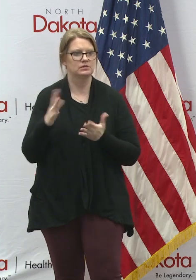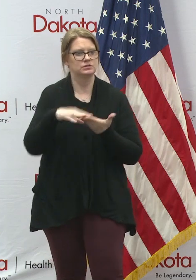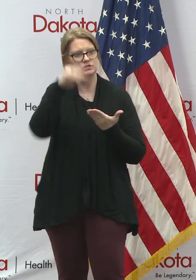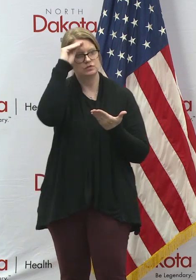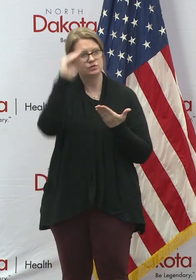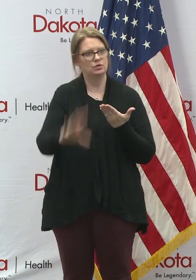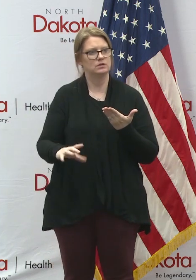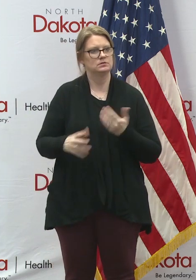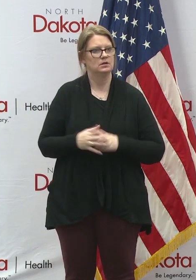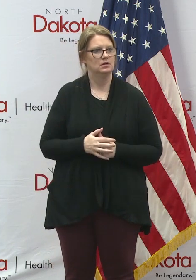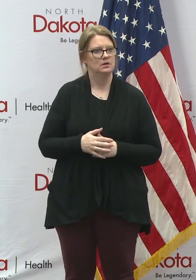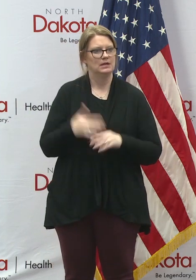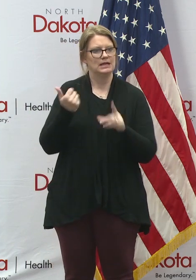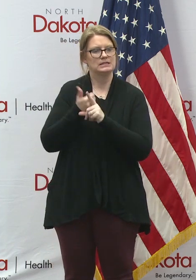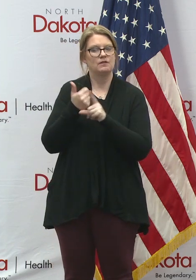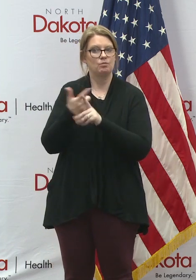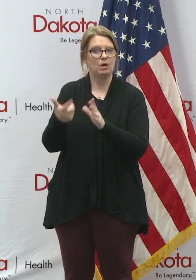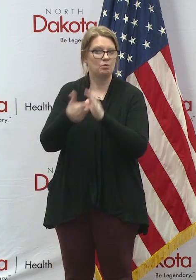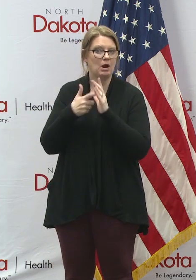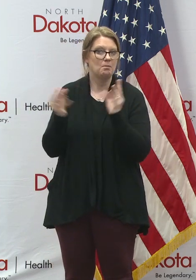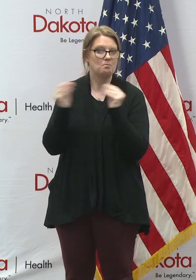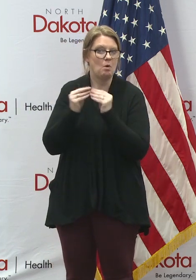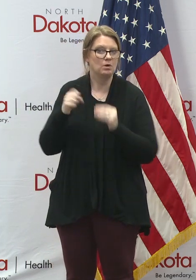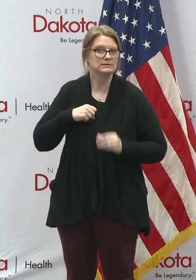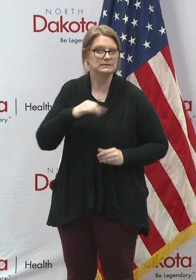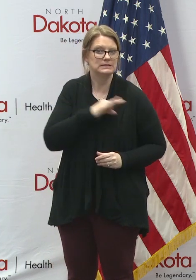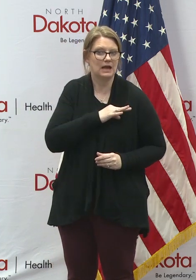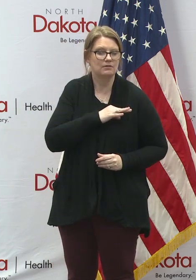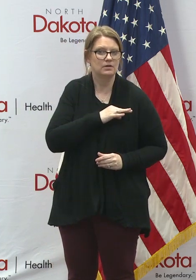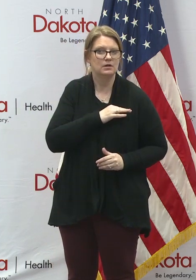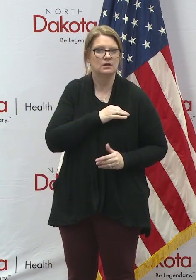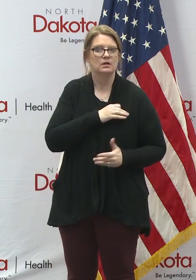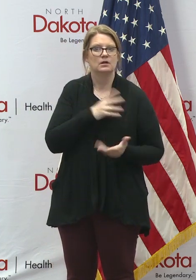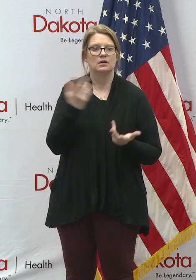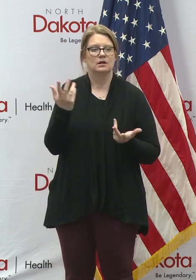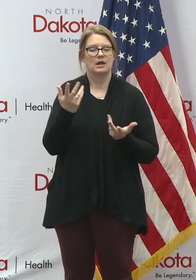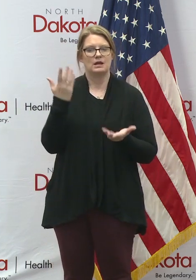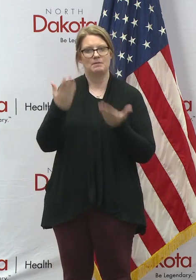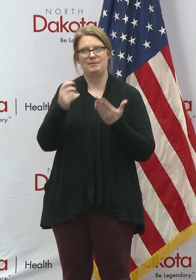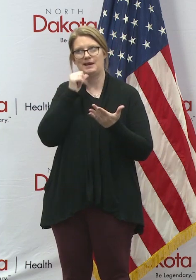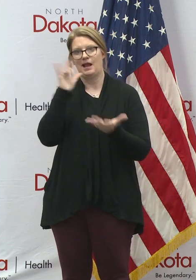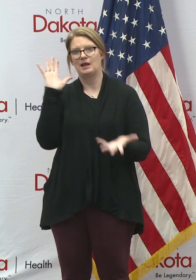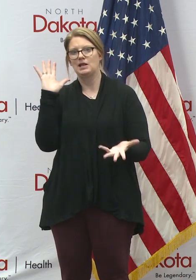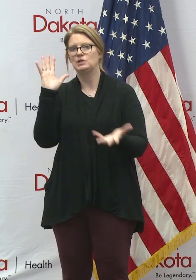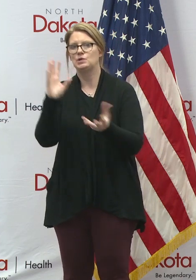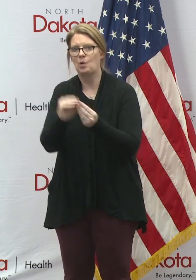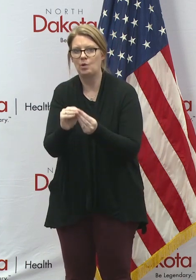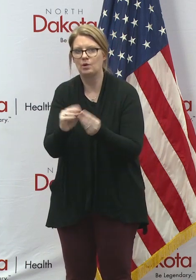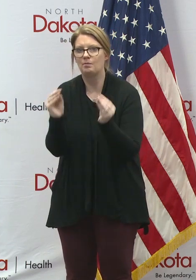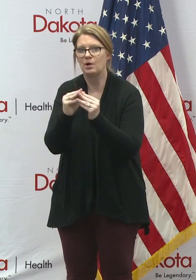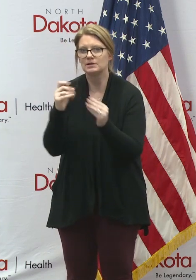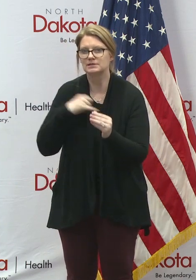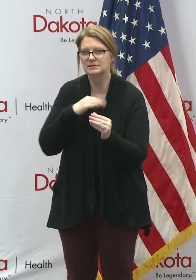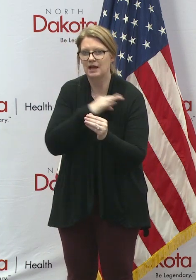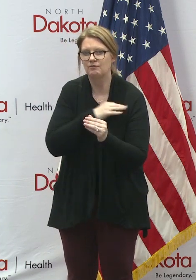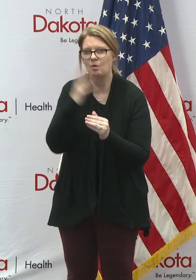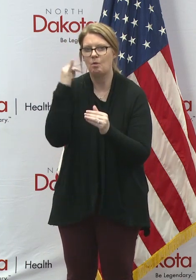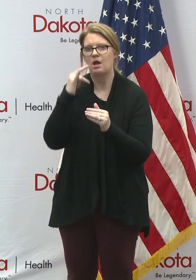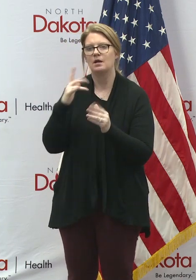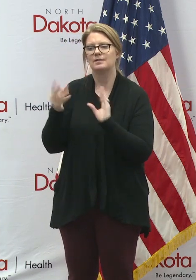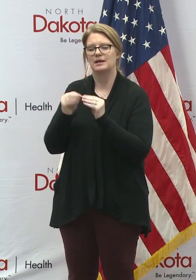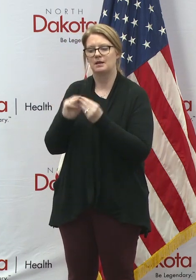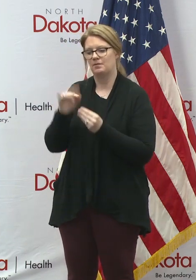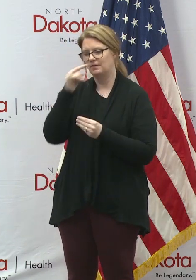will require more staff per student. But it may not require more staff in total because of the decline in the number of kids.